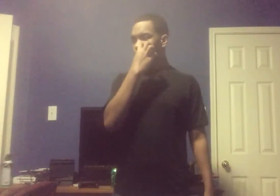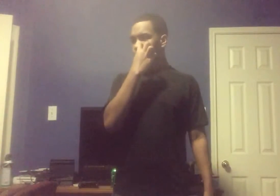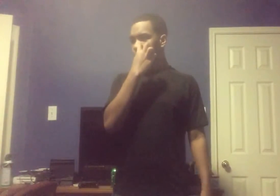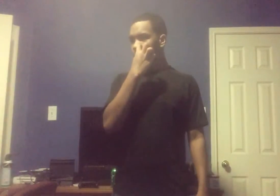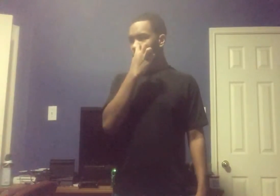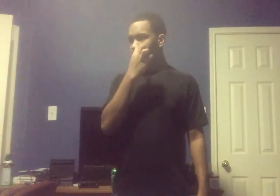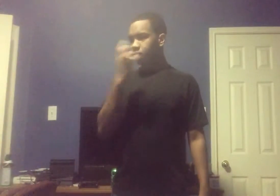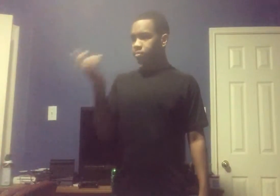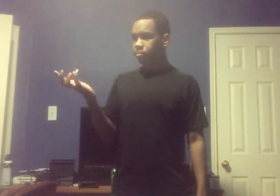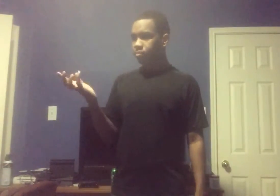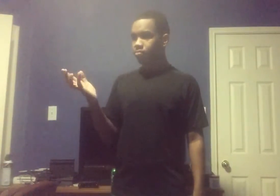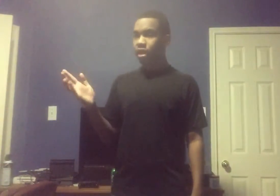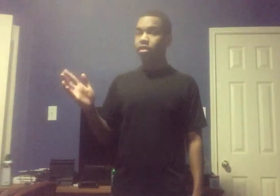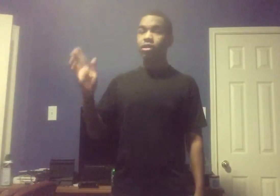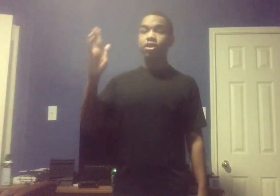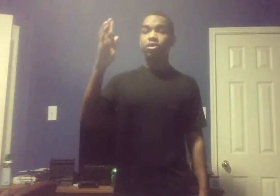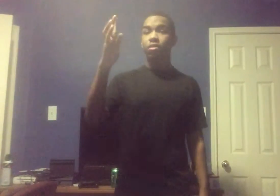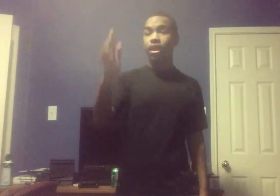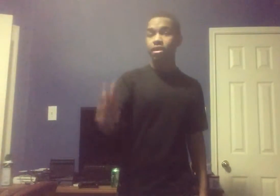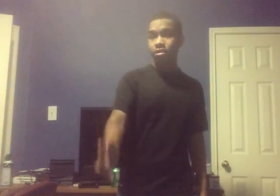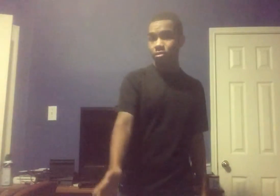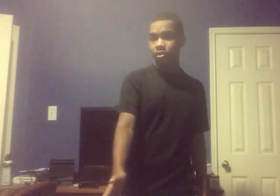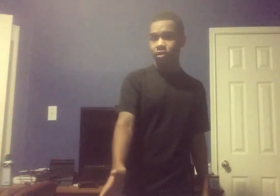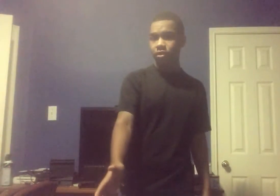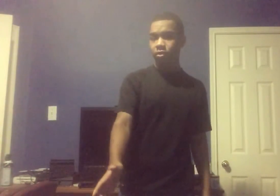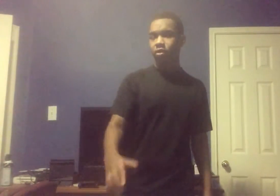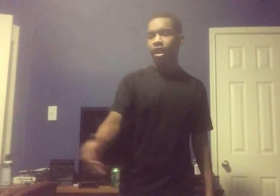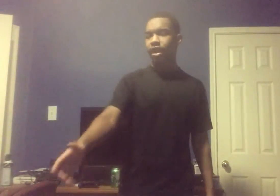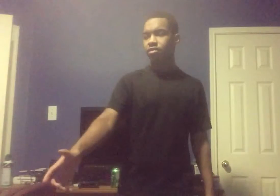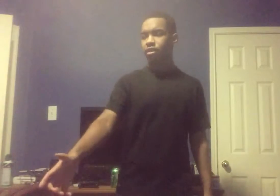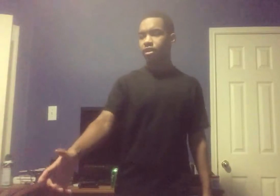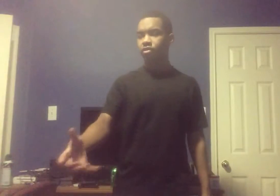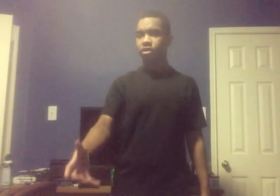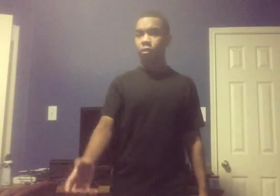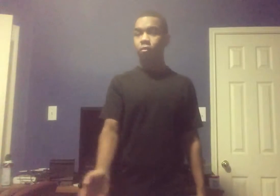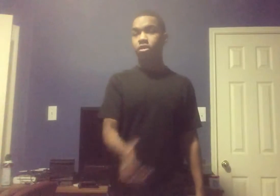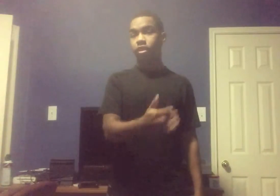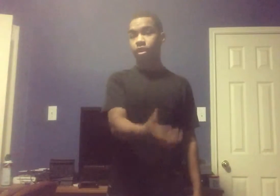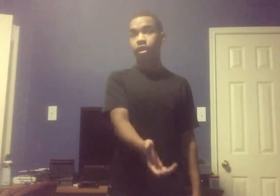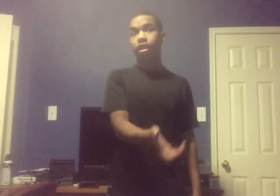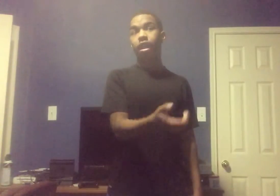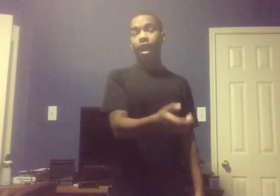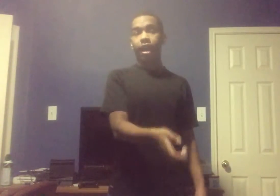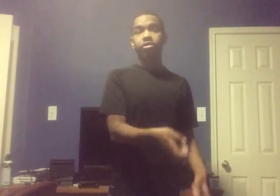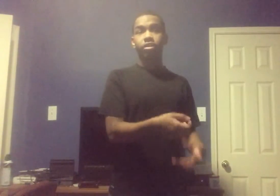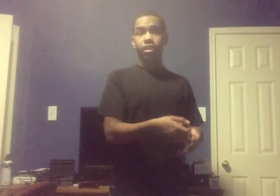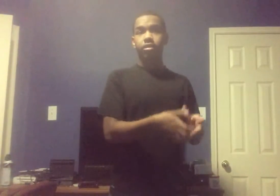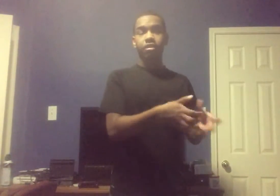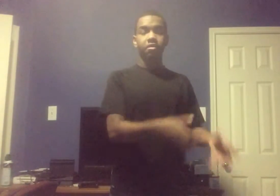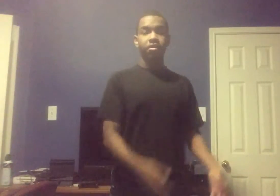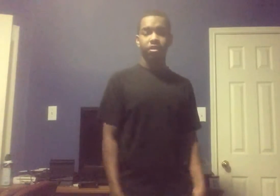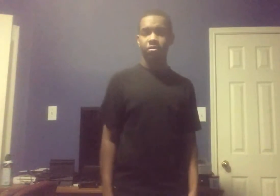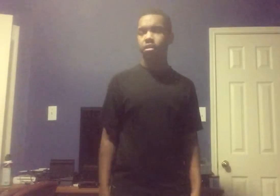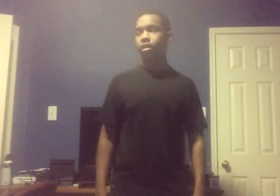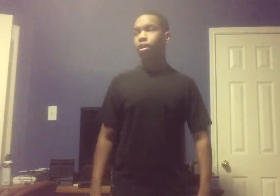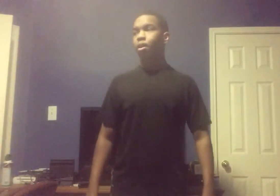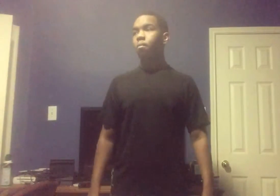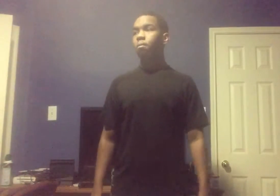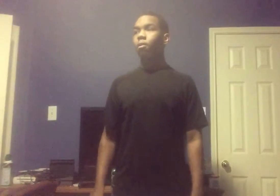So Mike Tries to reach For the cube Like ask For the kid For the cube Which the kid Actually does Give it to him But